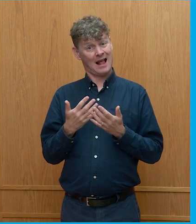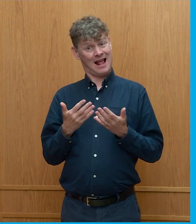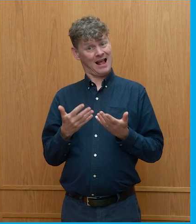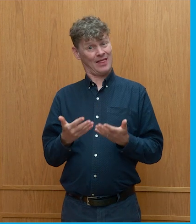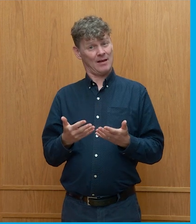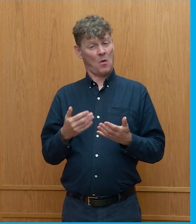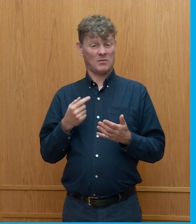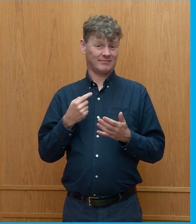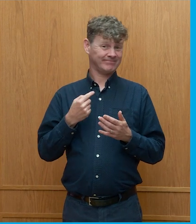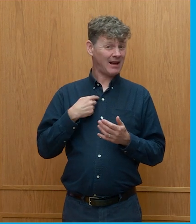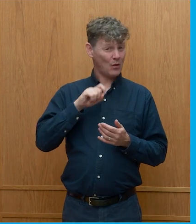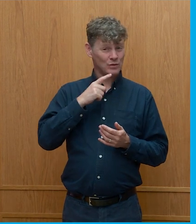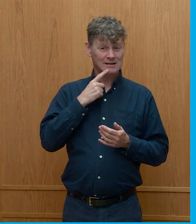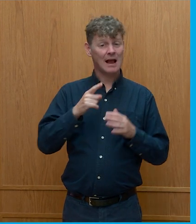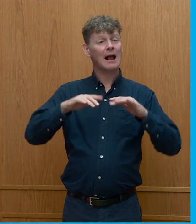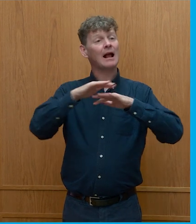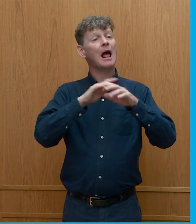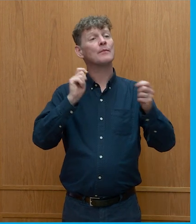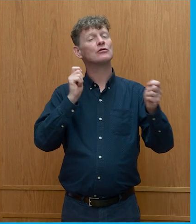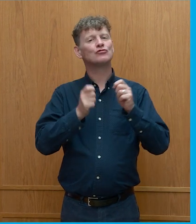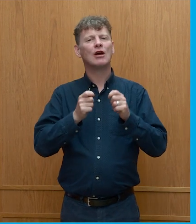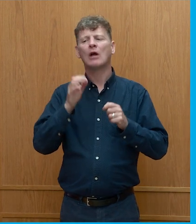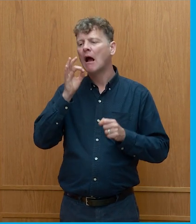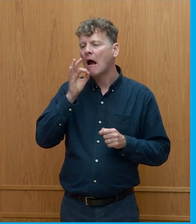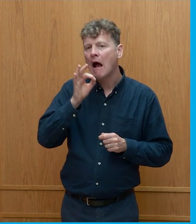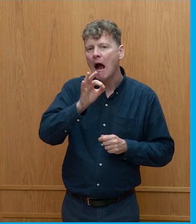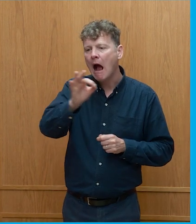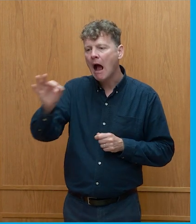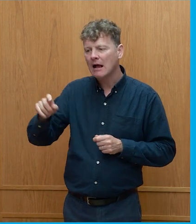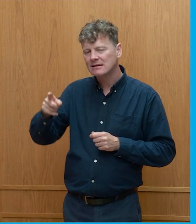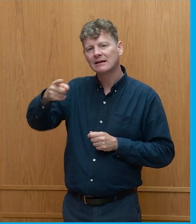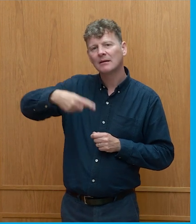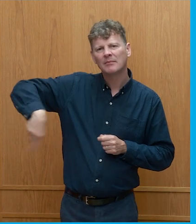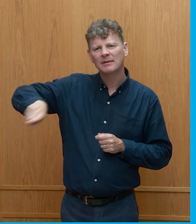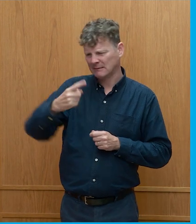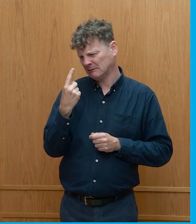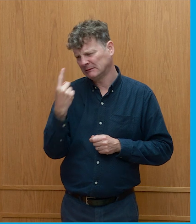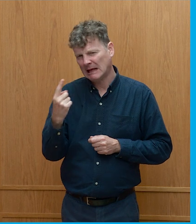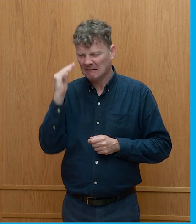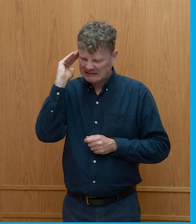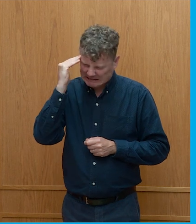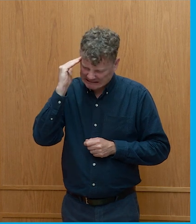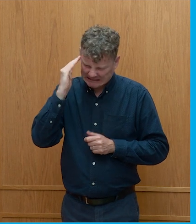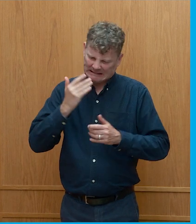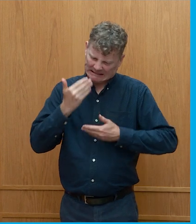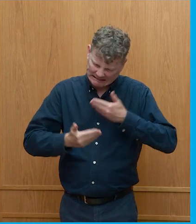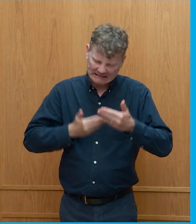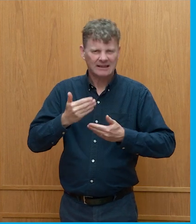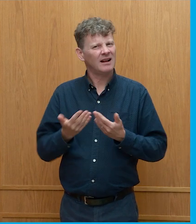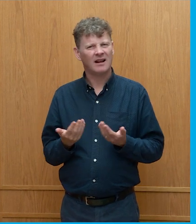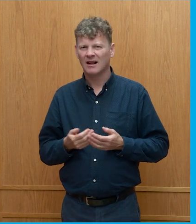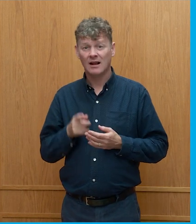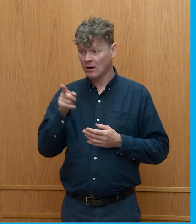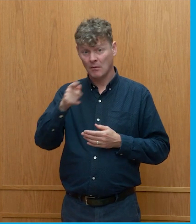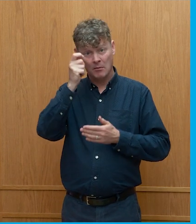that a lot of climate change is asking people to swim against the tide and it's really really hard if you buy an